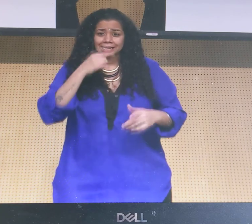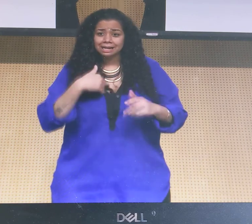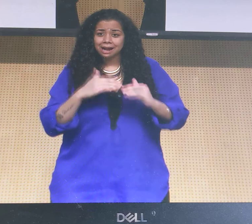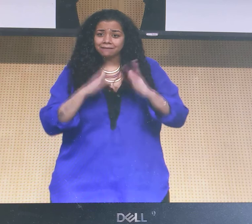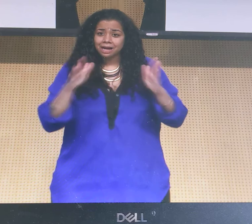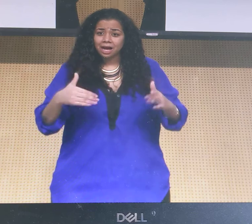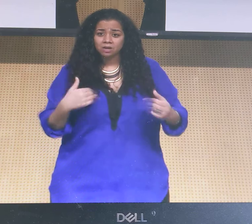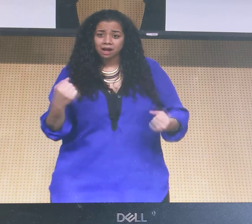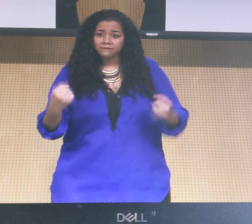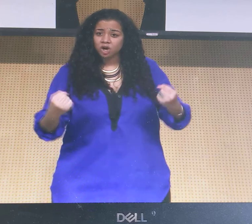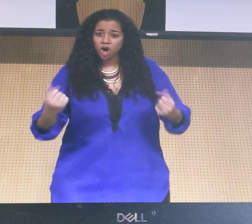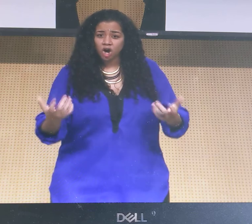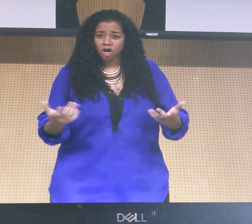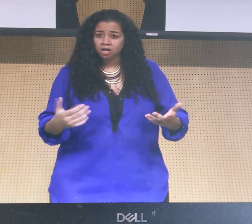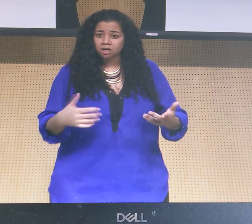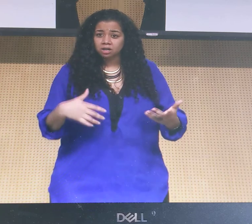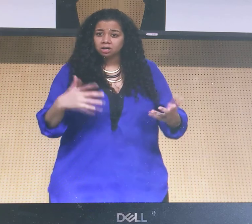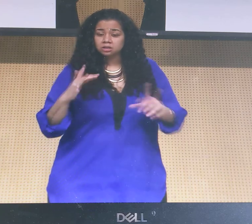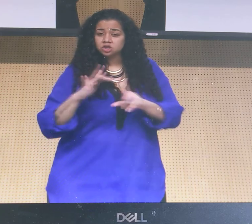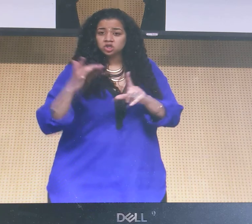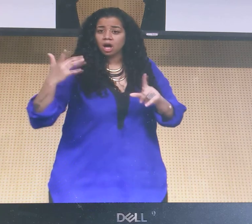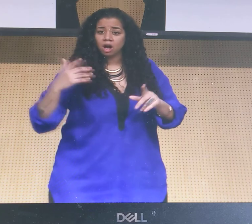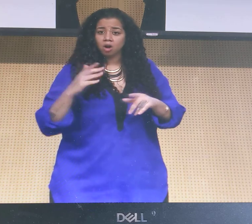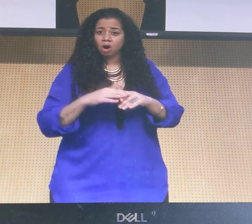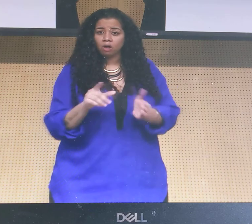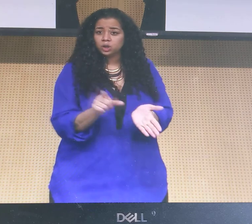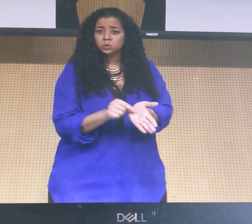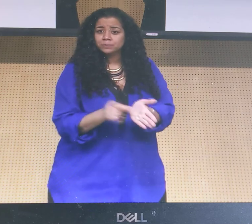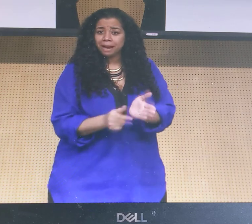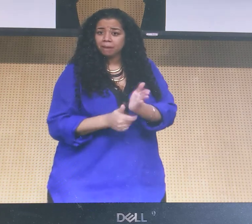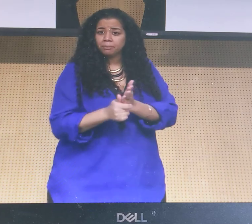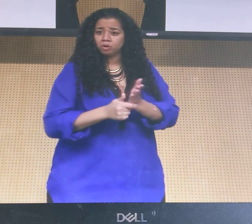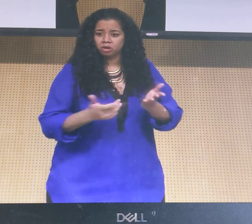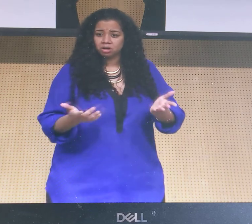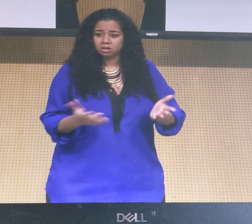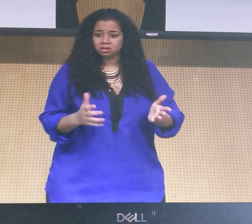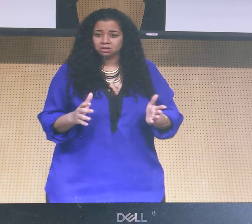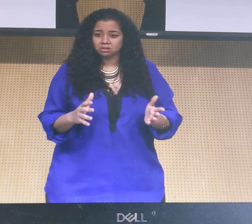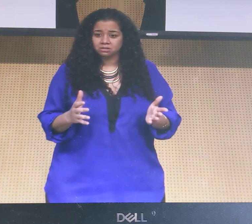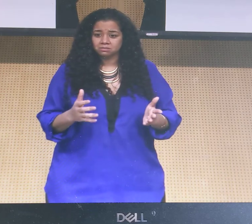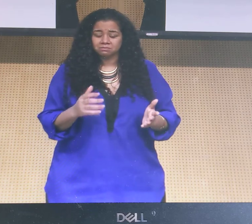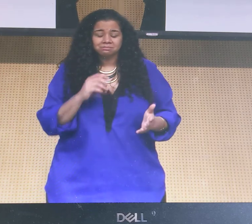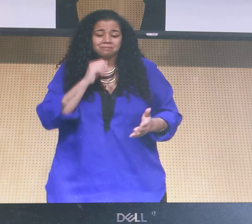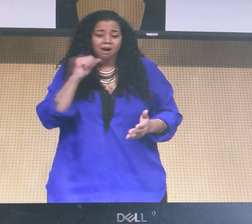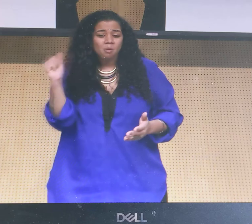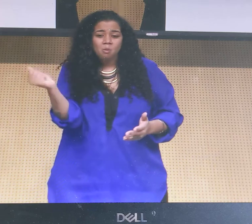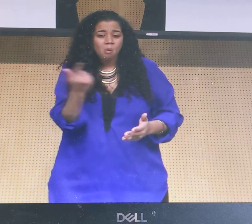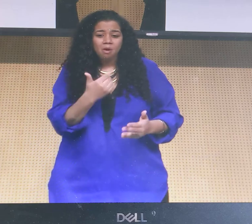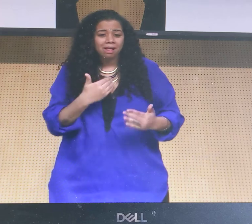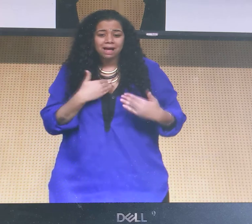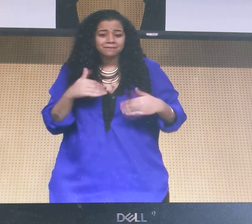thinking, oh, by the time I'm 30, I have to be married and have a house and a good reputation and make good money.